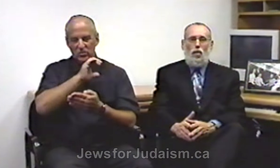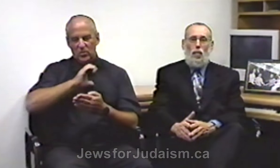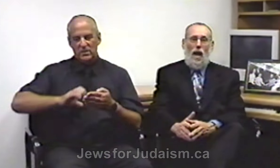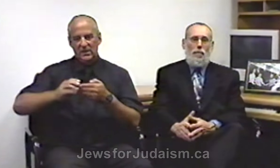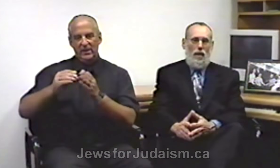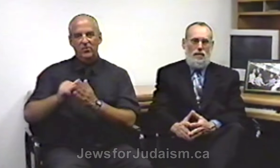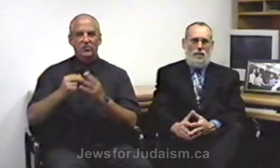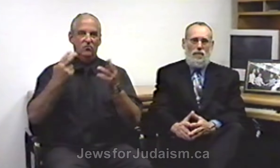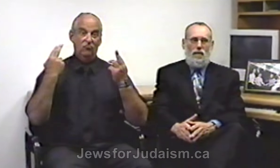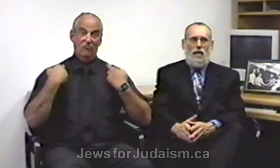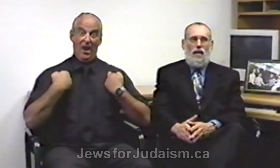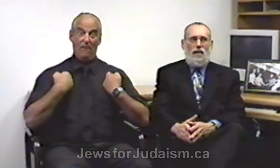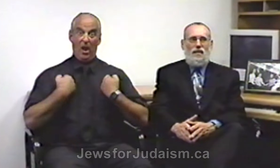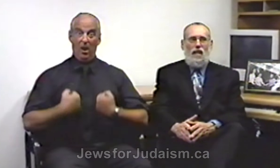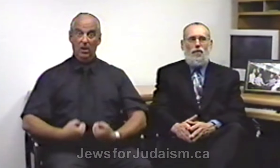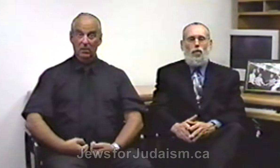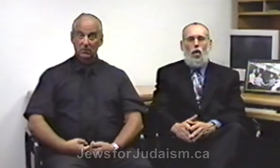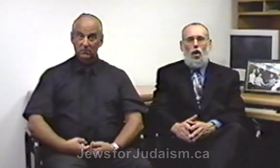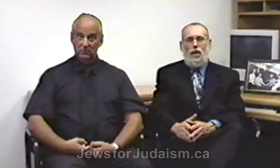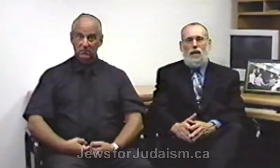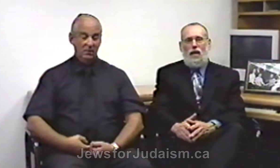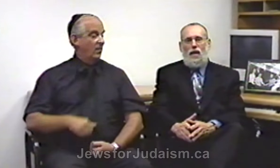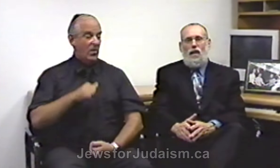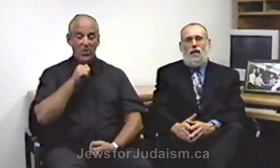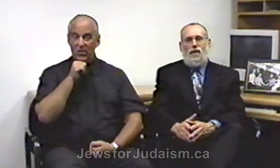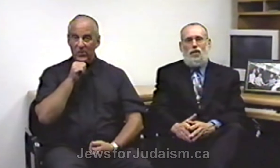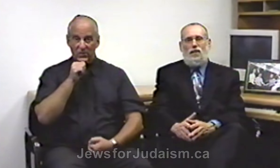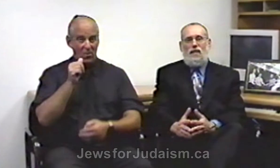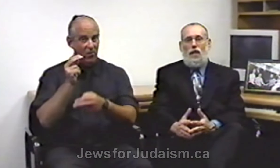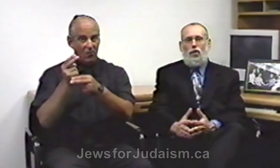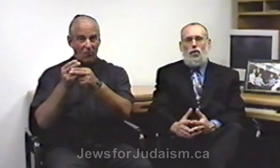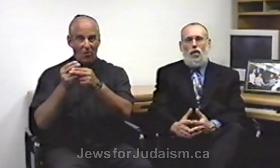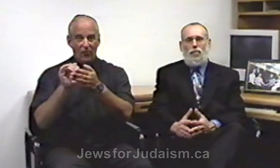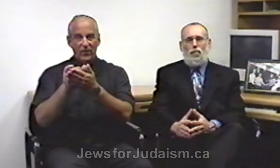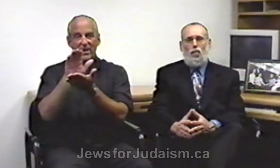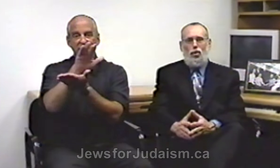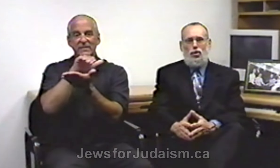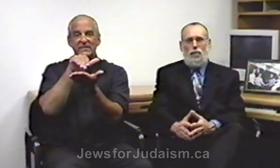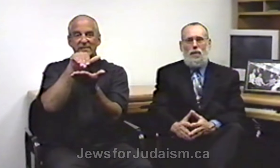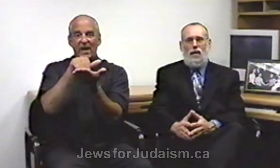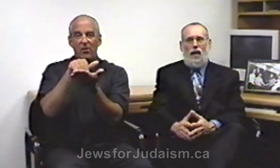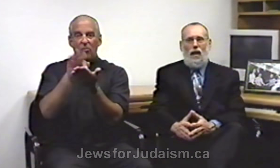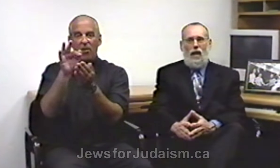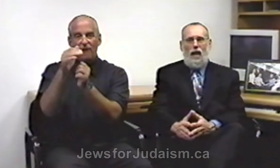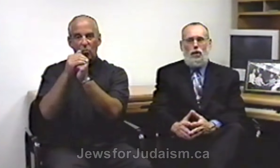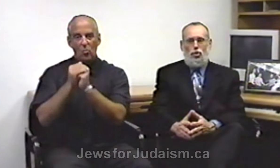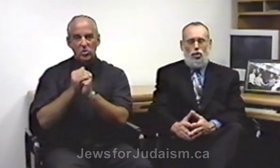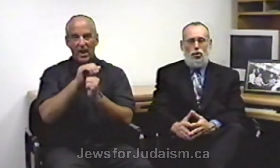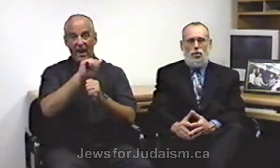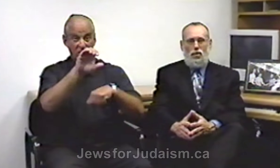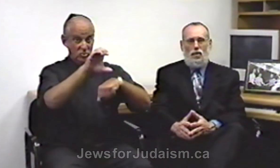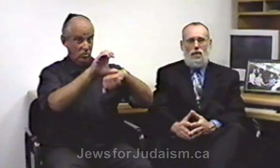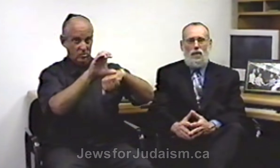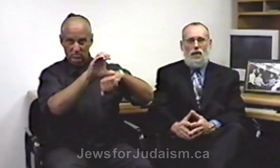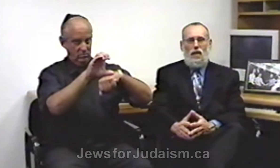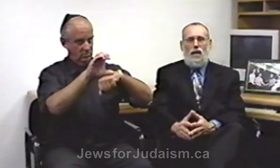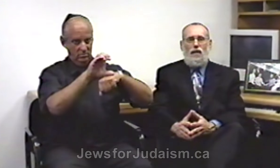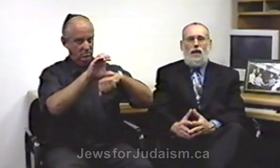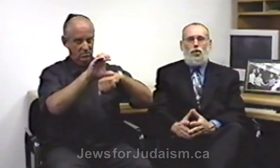rabbis. Instead of calling their center of worship a church, they